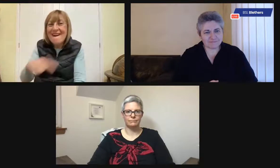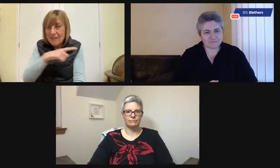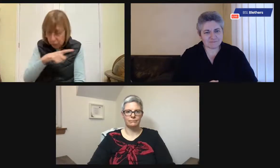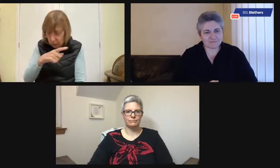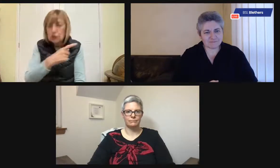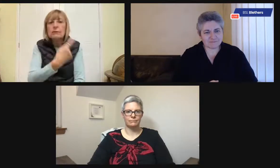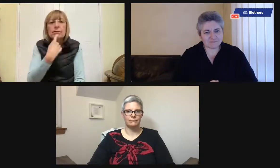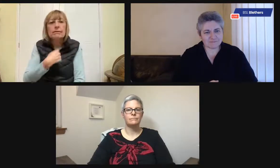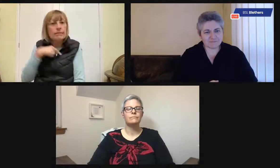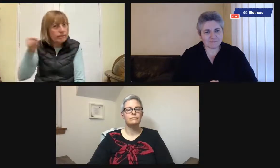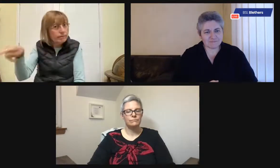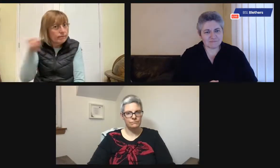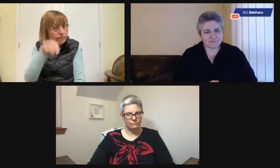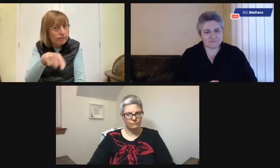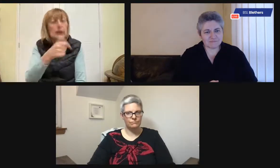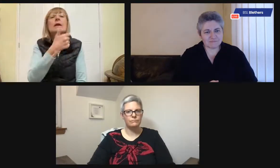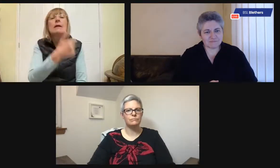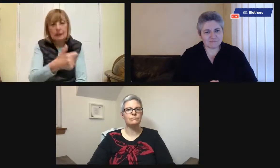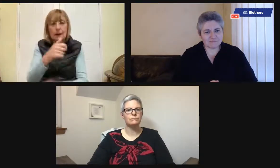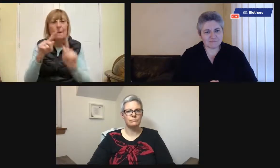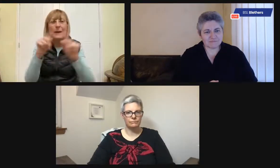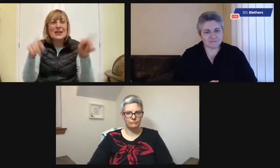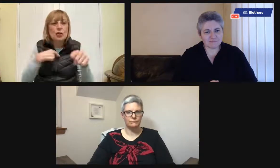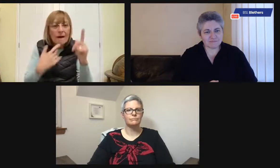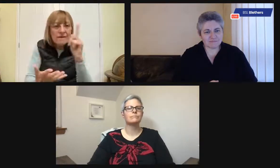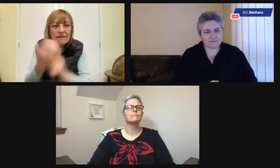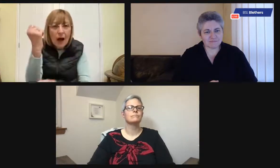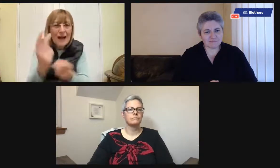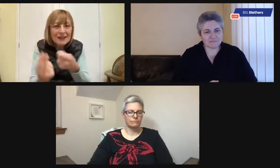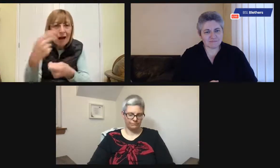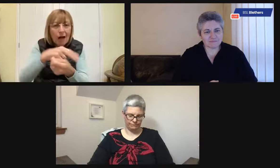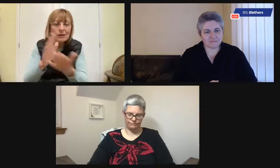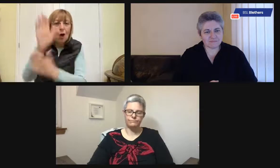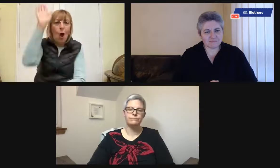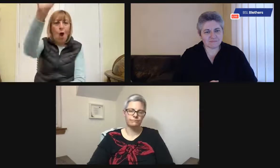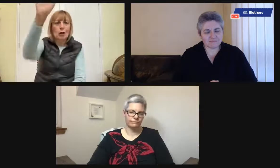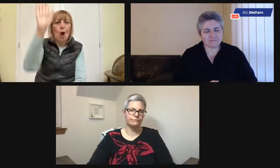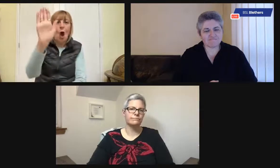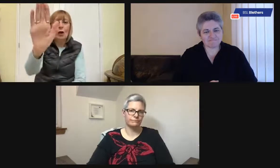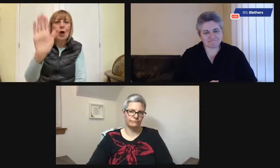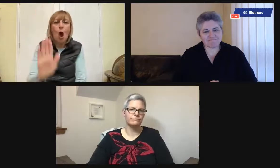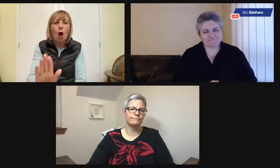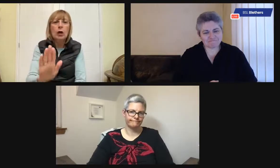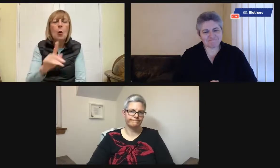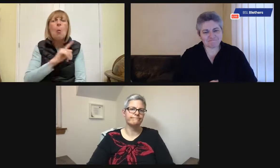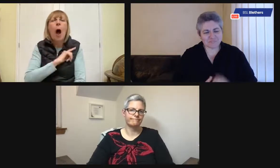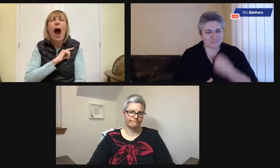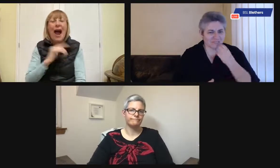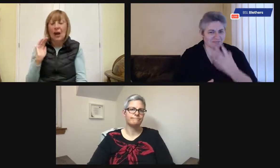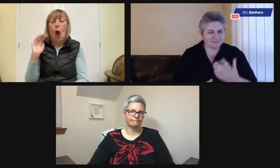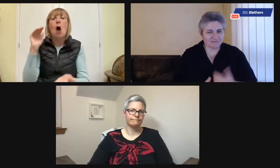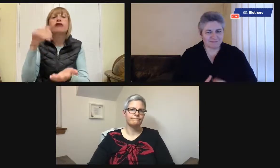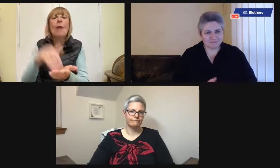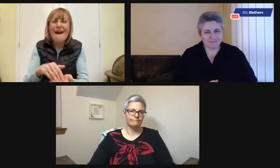And the carer would know his favorite food. They'd say, would you like that? And they'd find the picture and they'd put those things on.